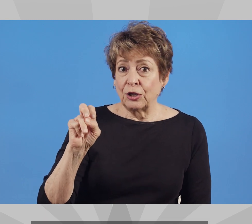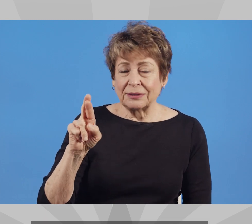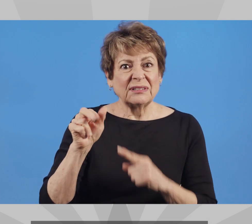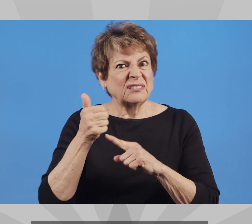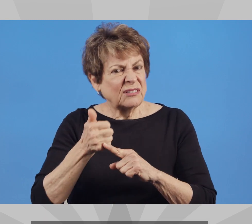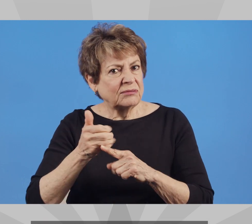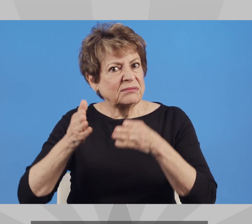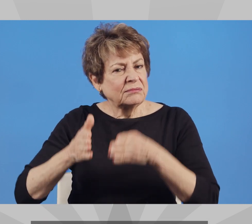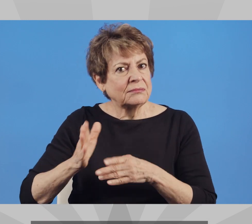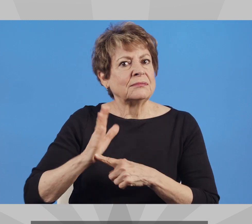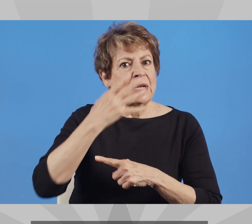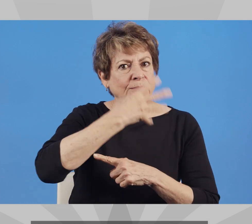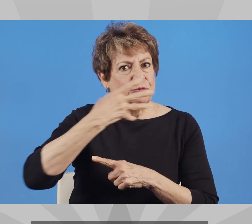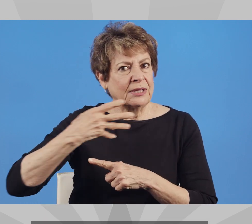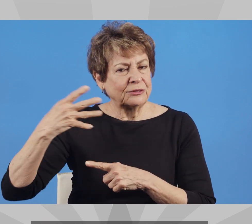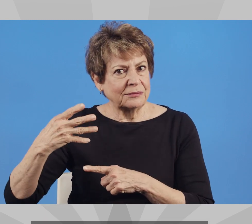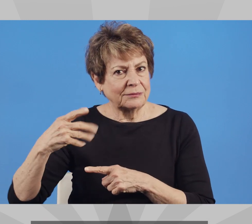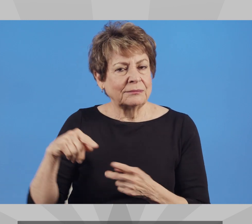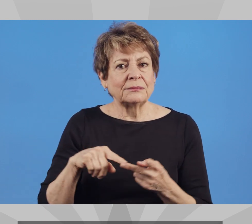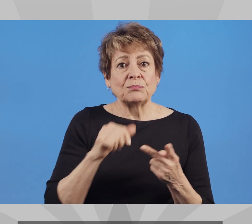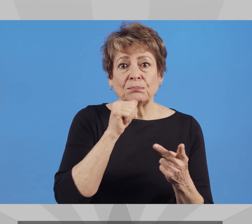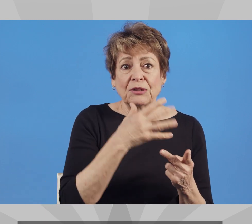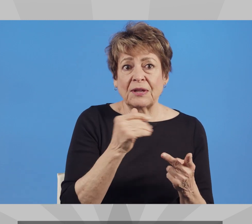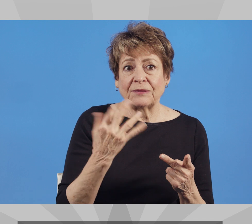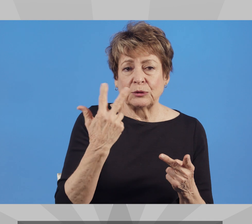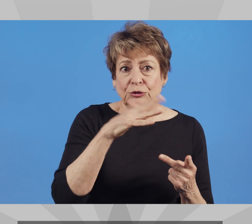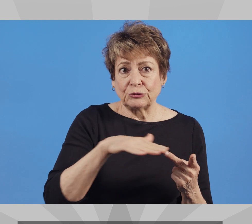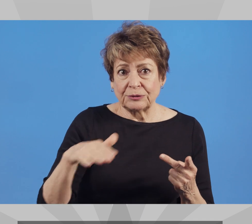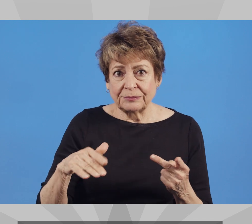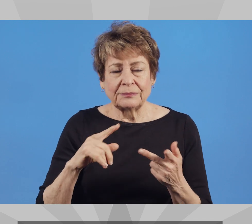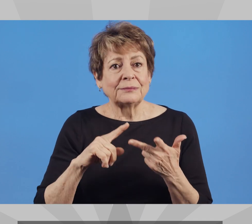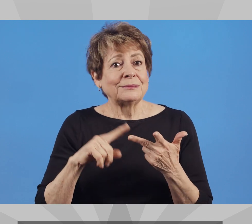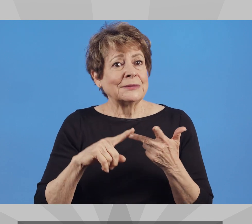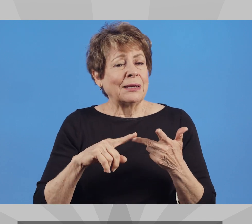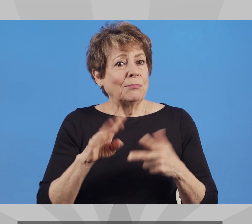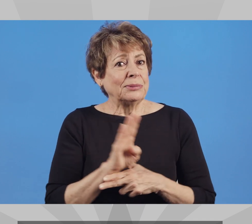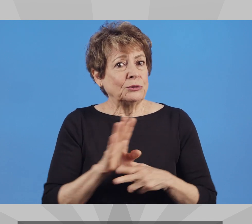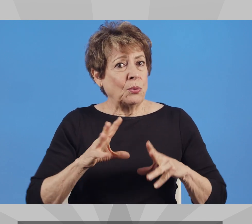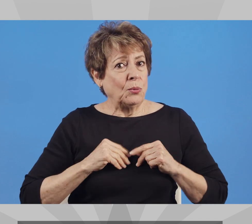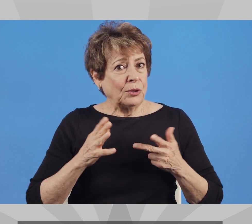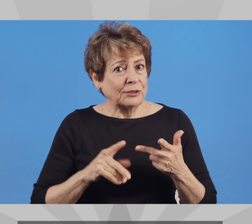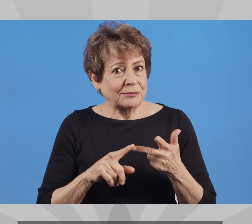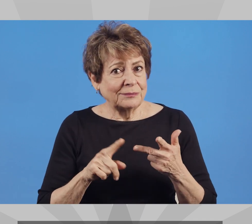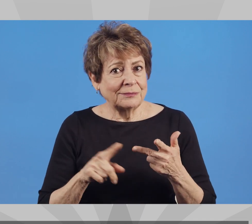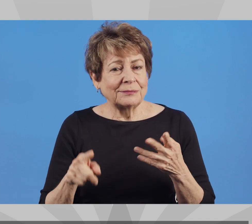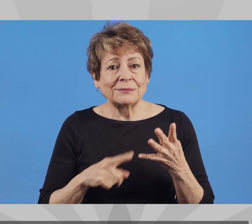Karine Werner Werner is an immigrant, mom of three, small business owner,